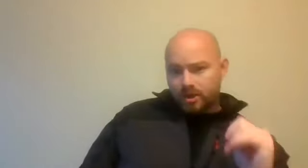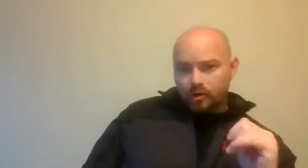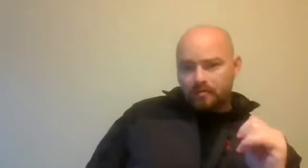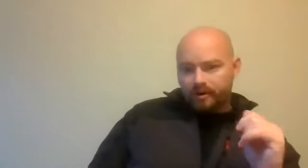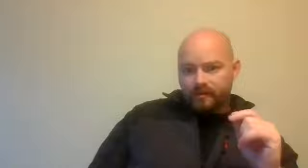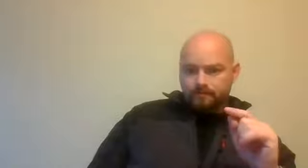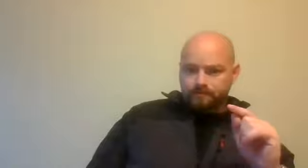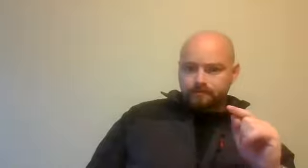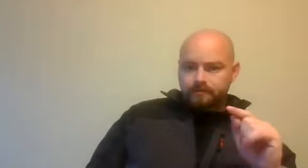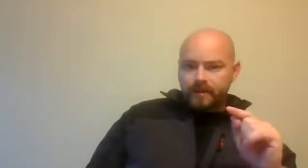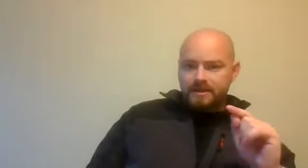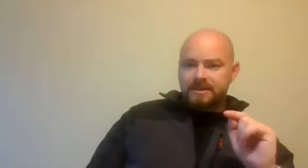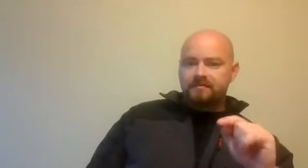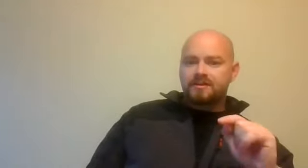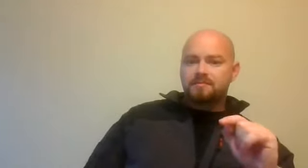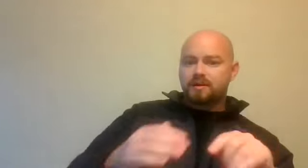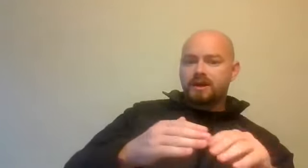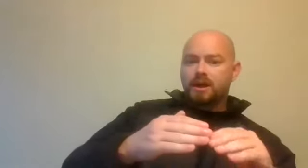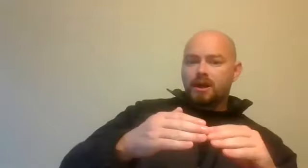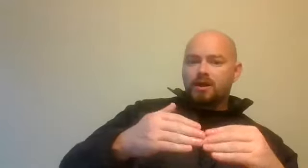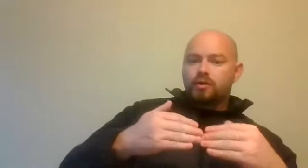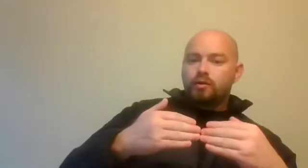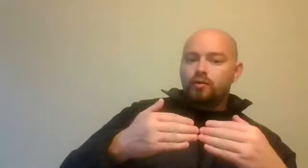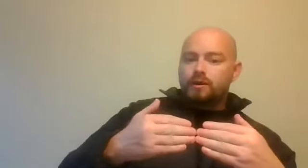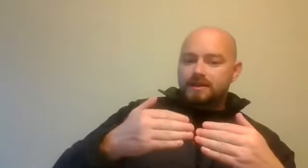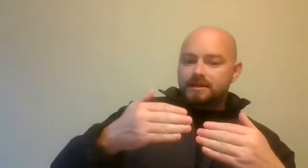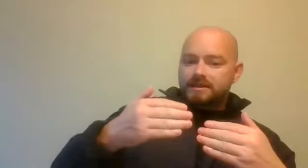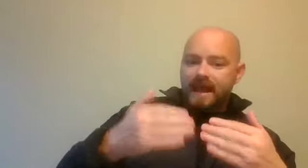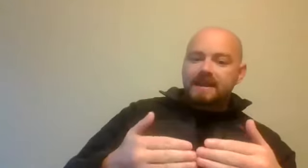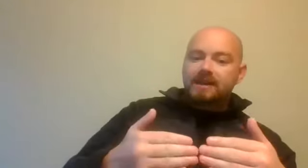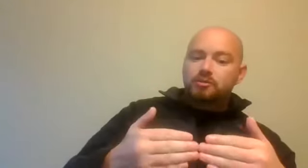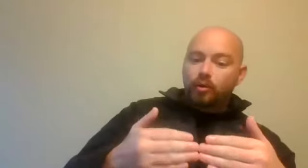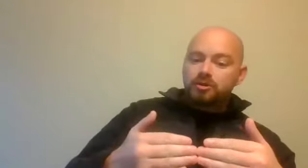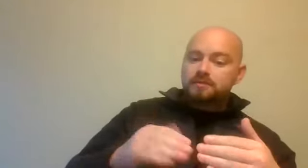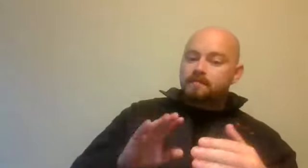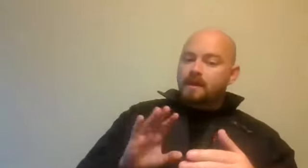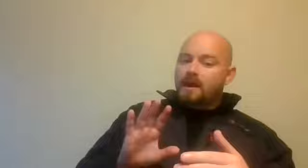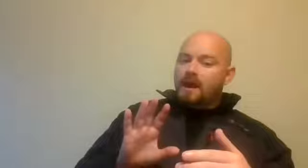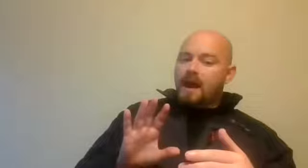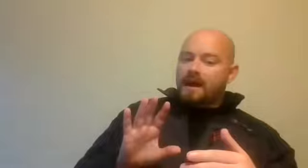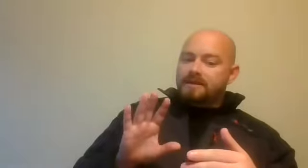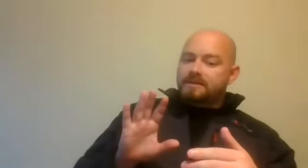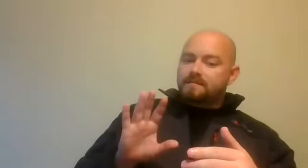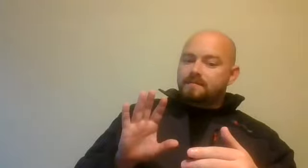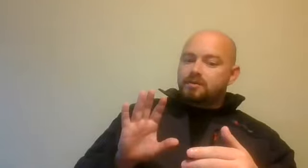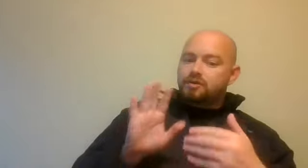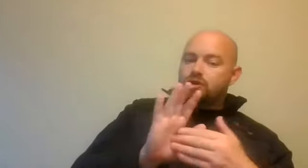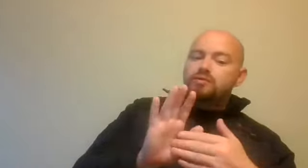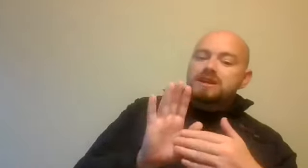security point of view, it's the difference between you standing at your post and choosing